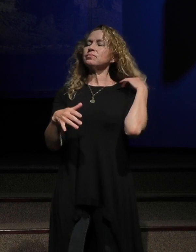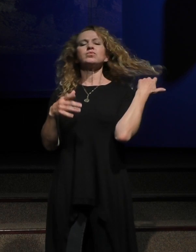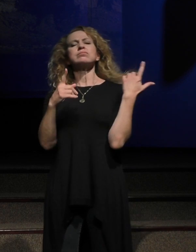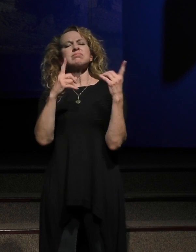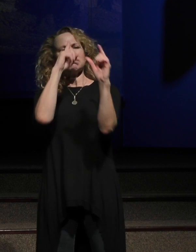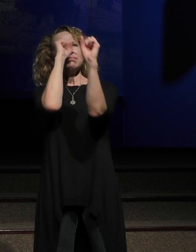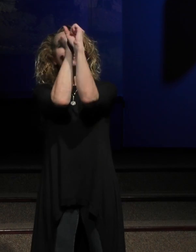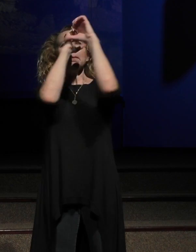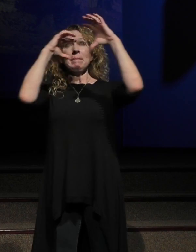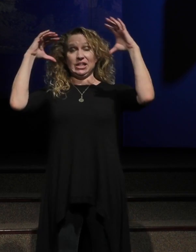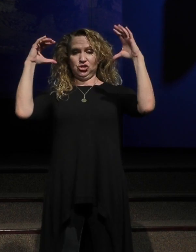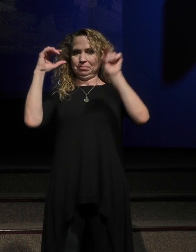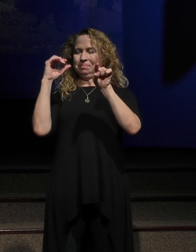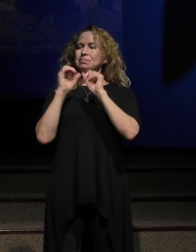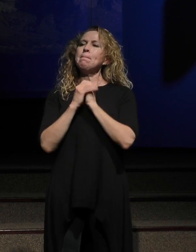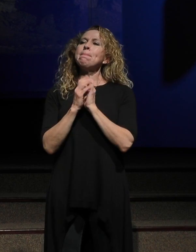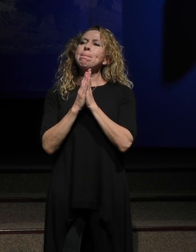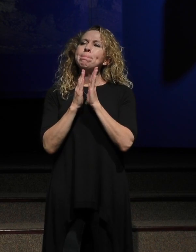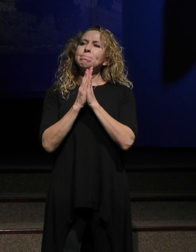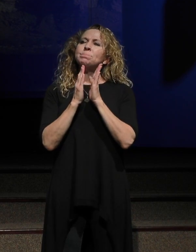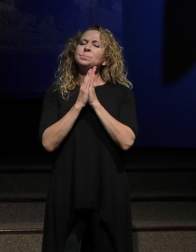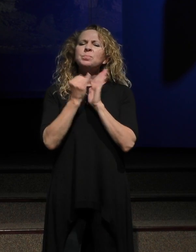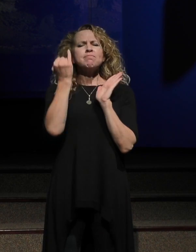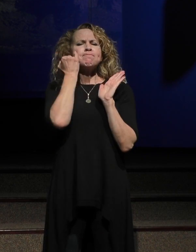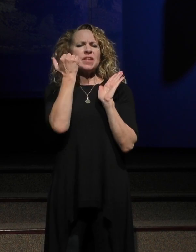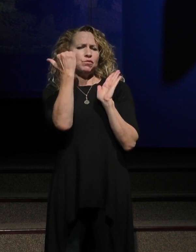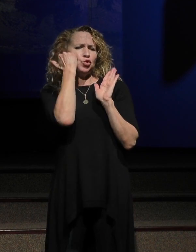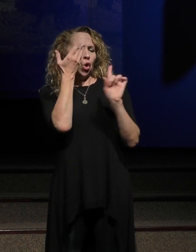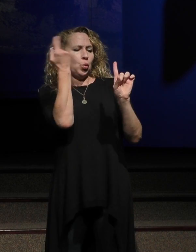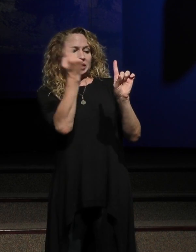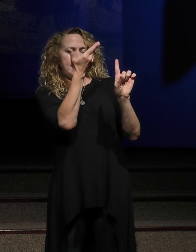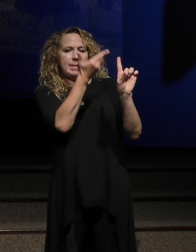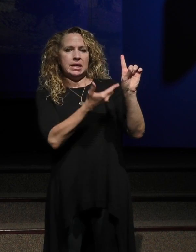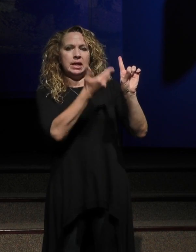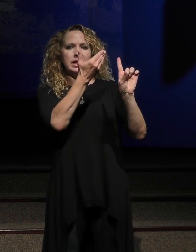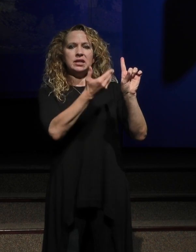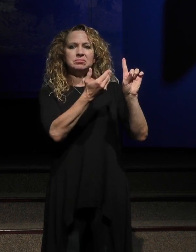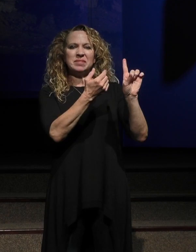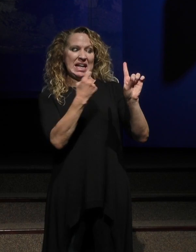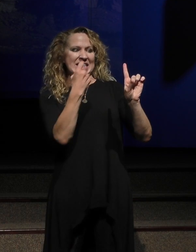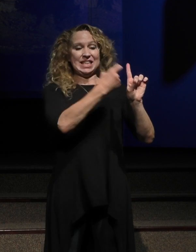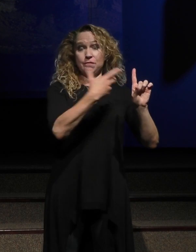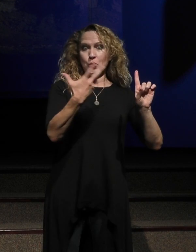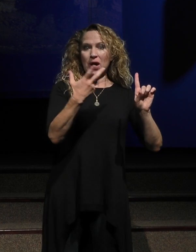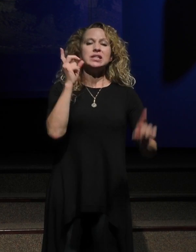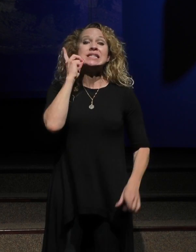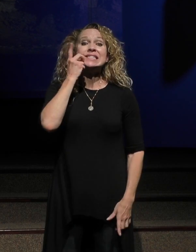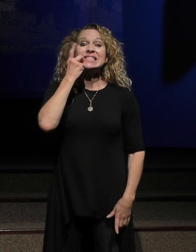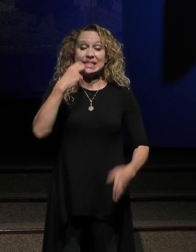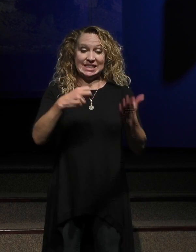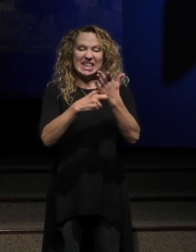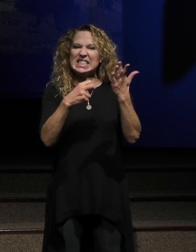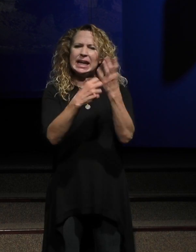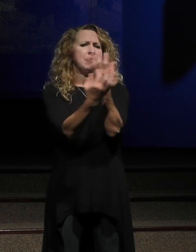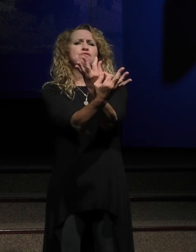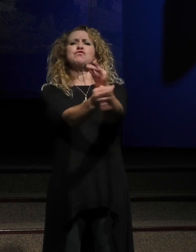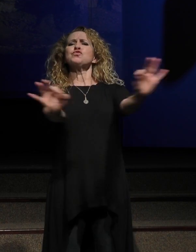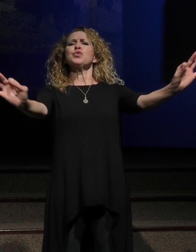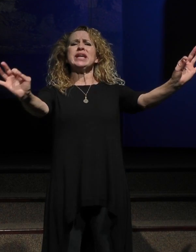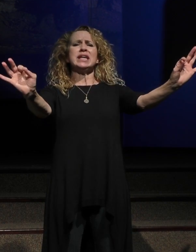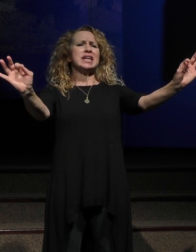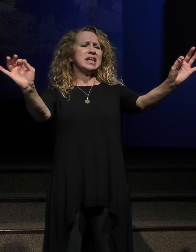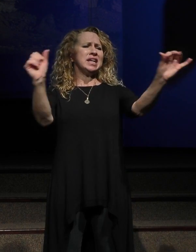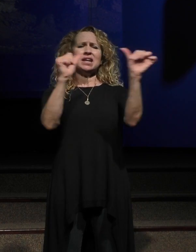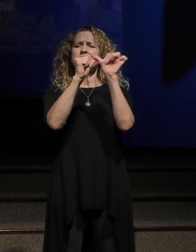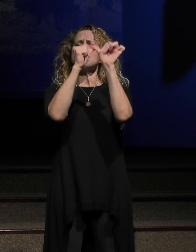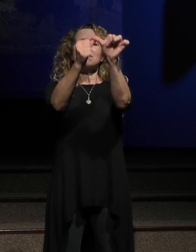Imagine that, you know, someone and they've been given a pass to Disneyland, a free pass for the